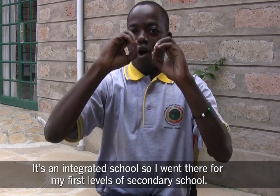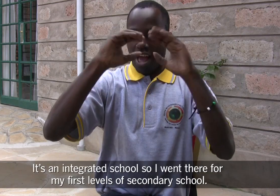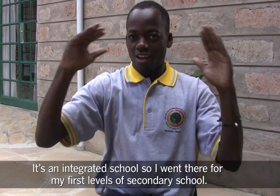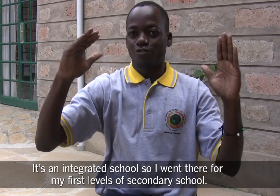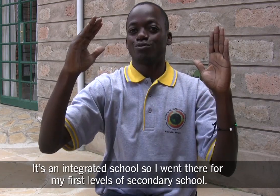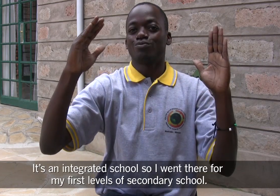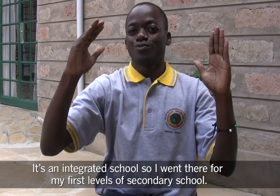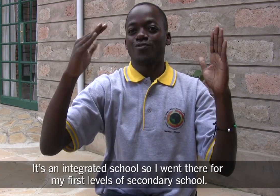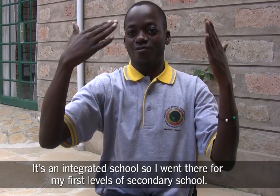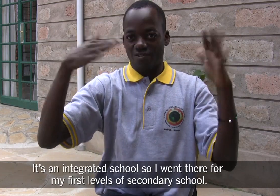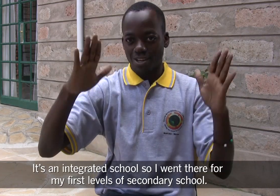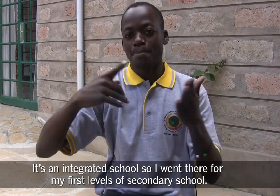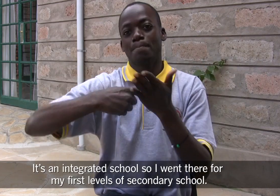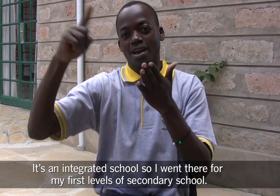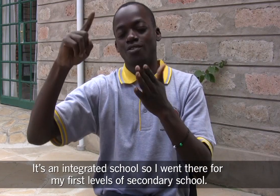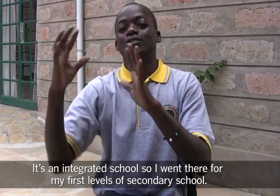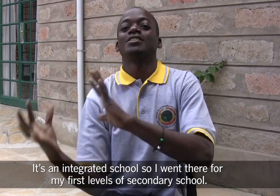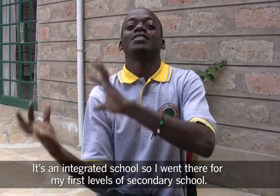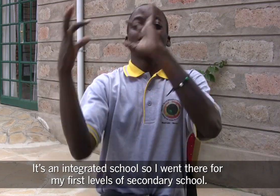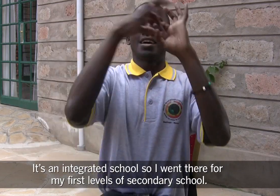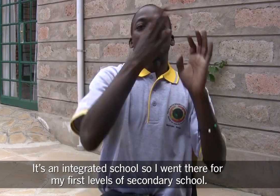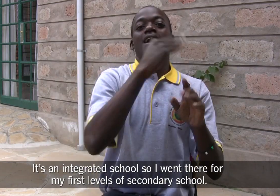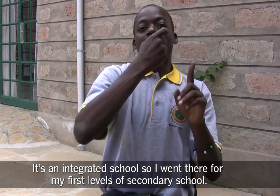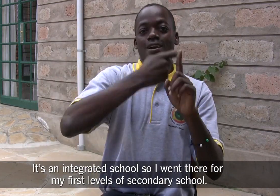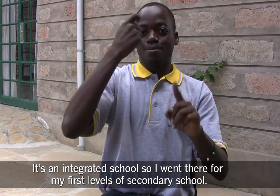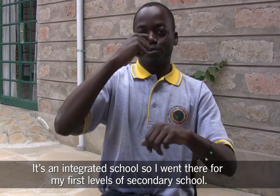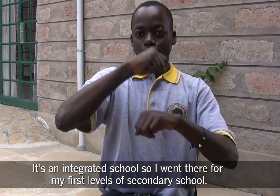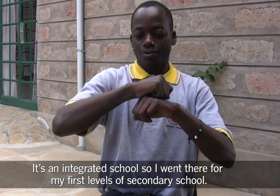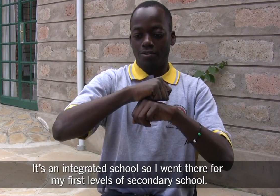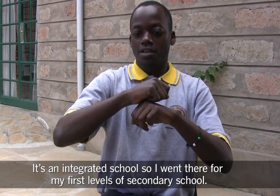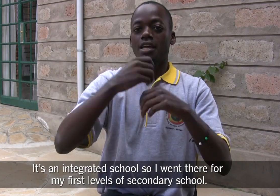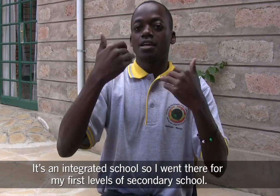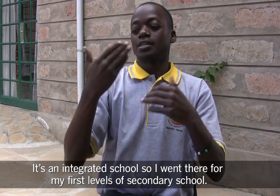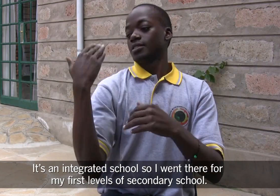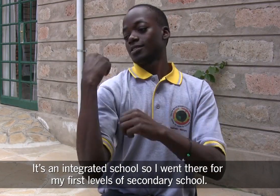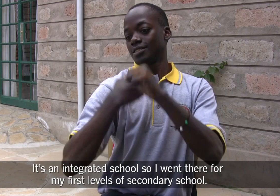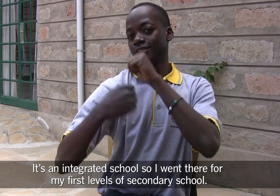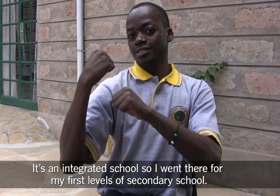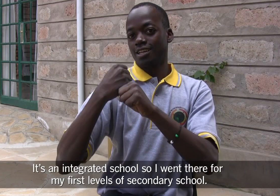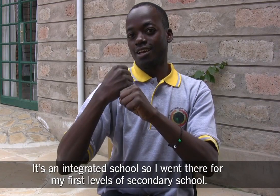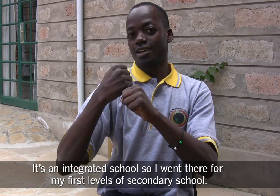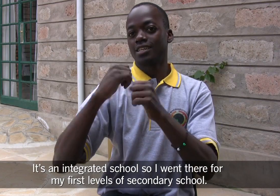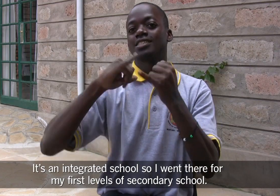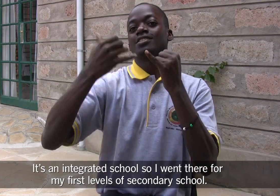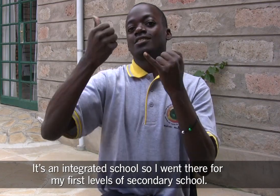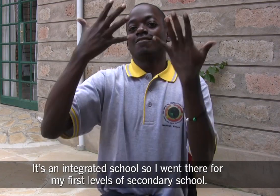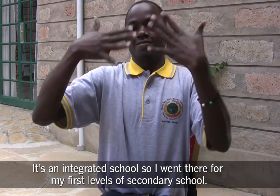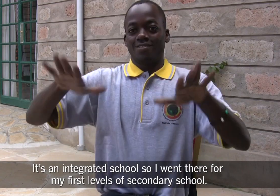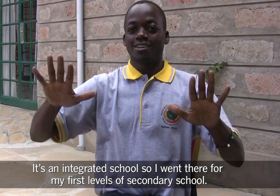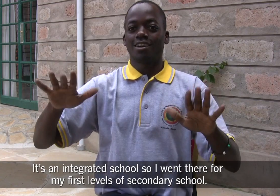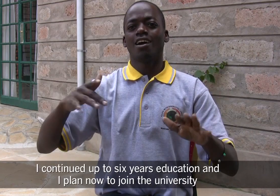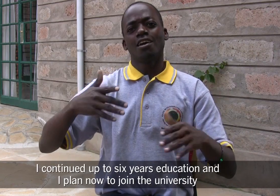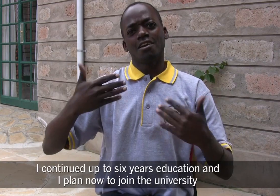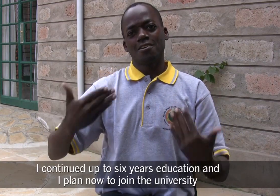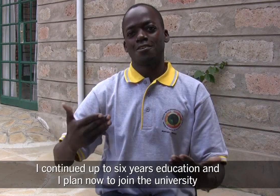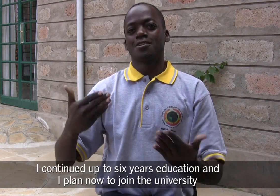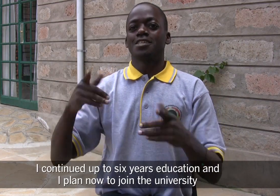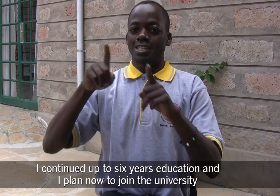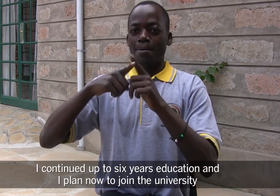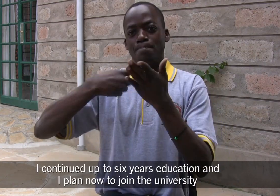It's an integrated school. So I went there for my first level of secondary school. I continued up